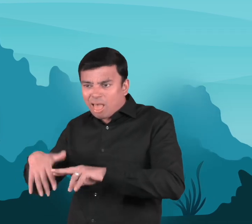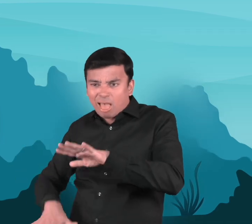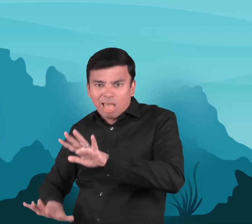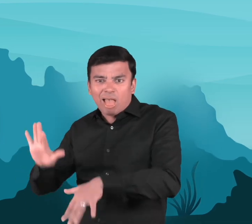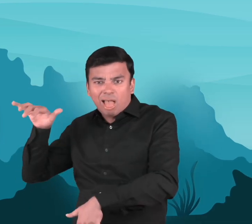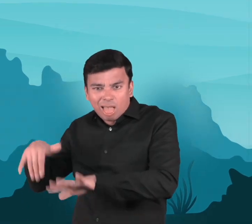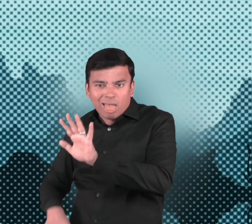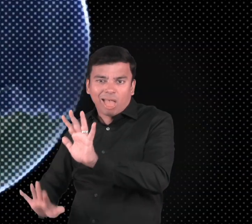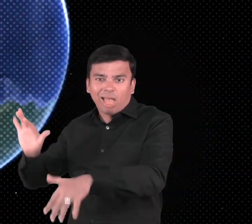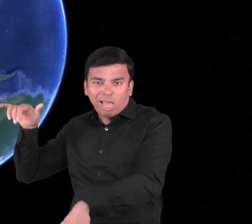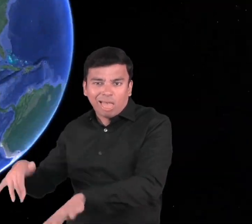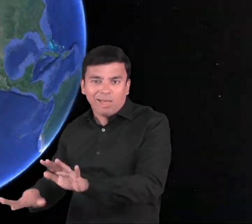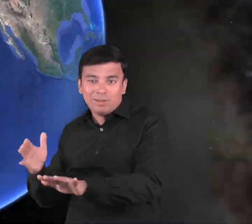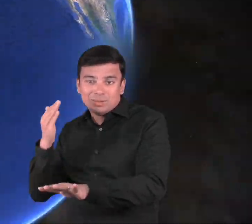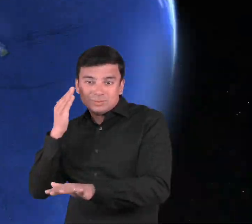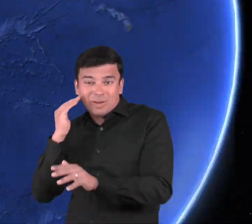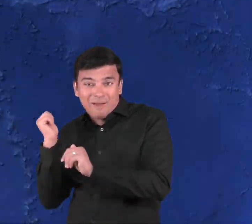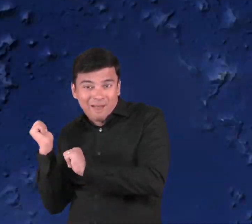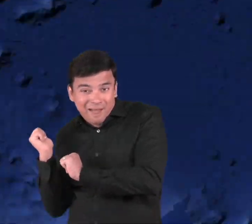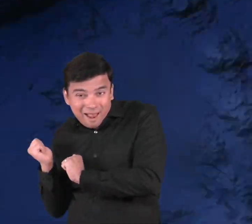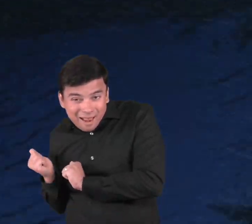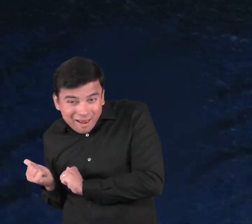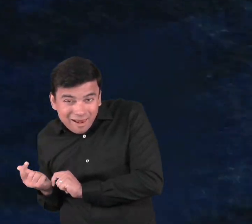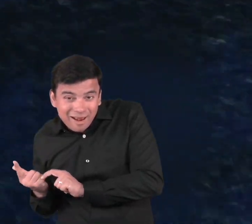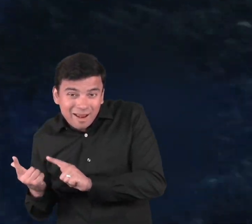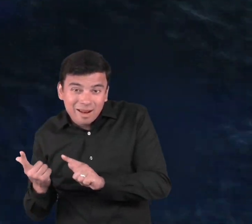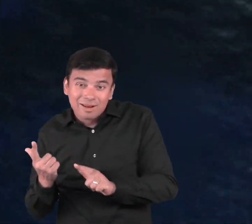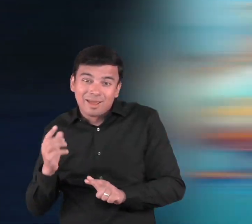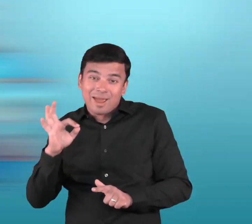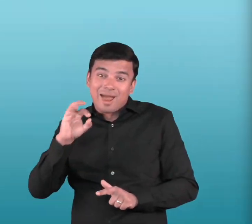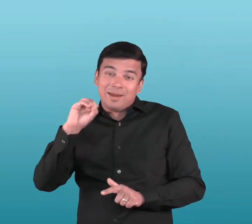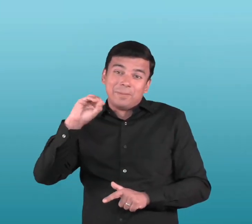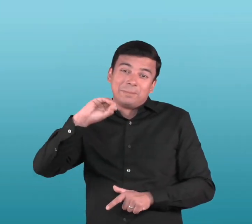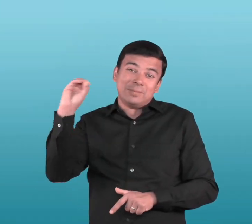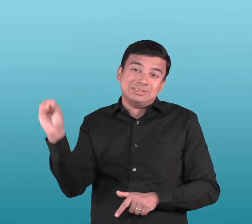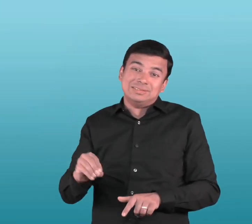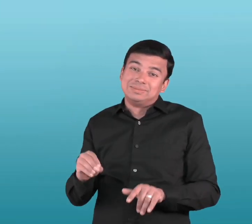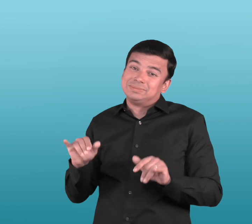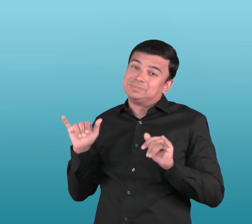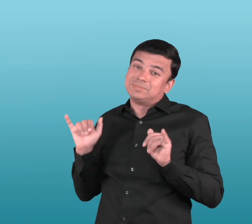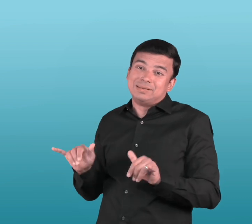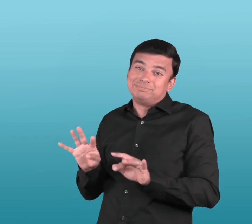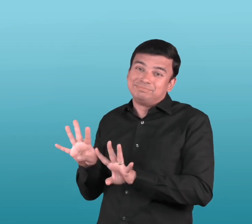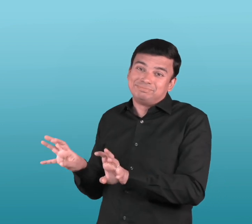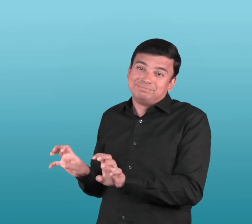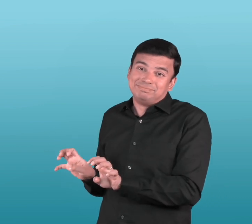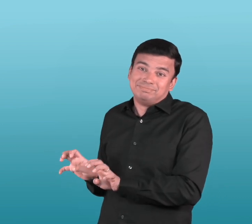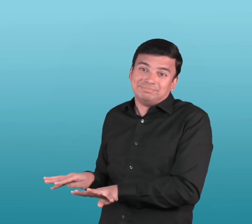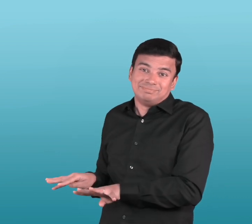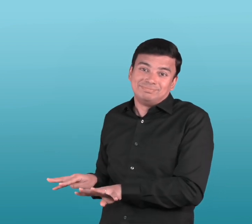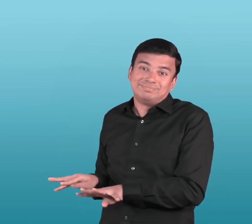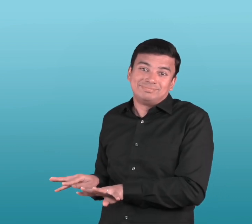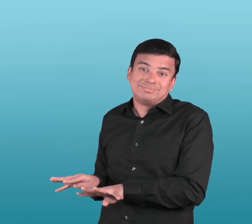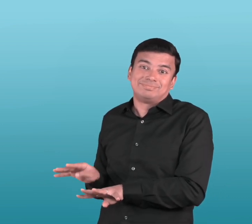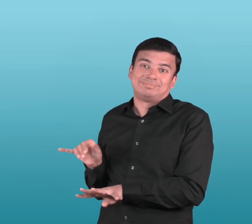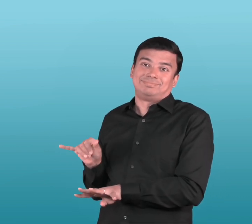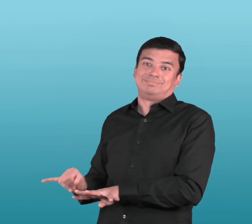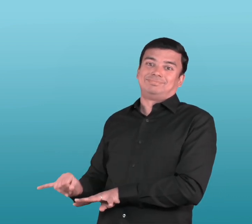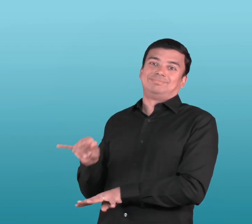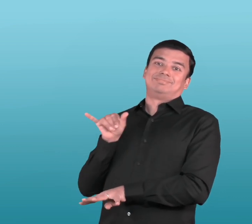sonar. Here is an interesting fact. The Mariana Trench is a deep underwater crack